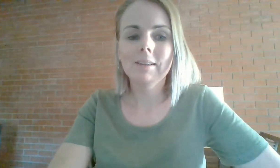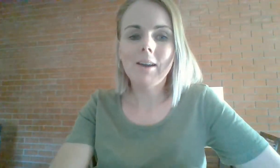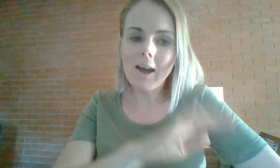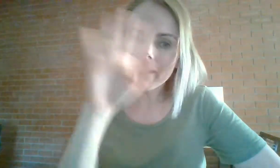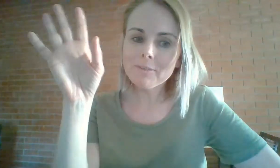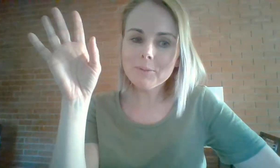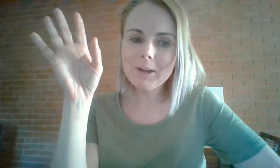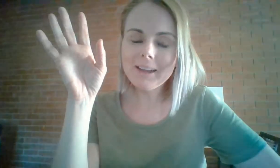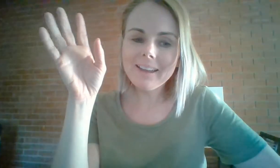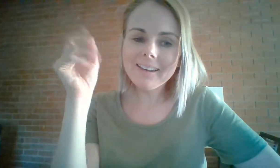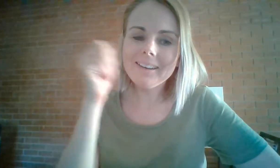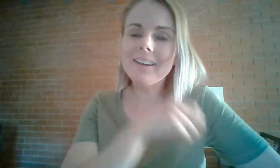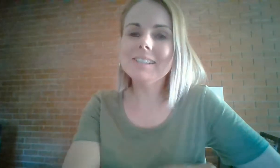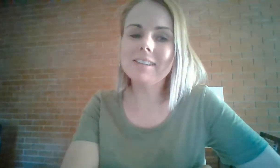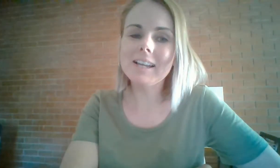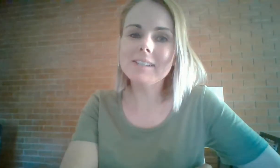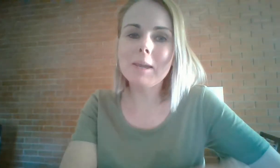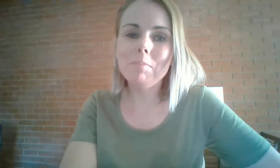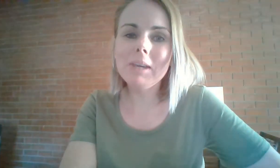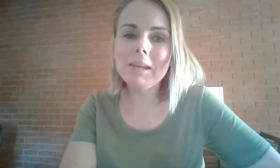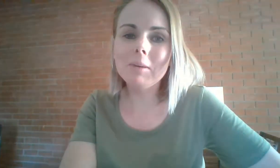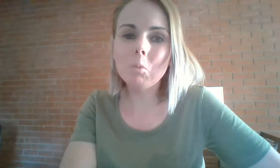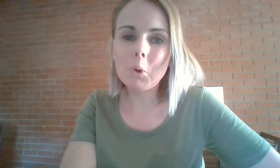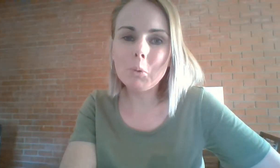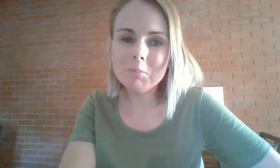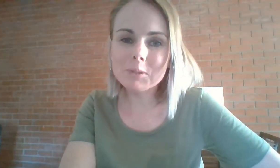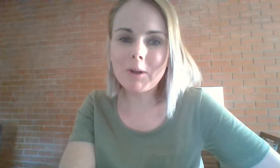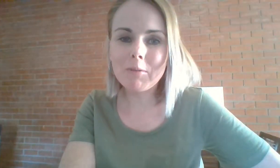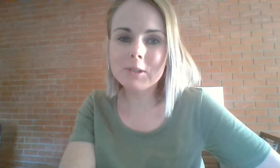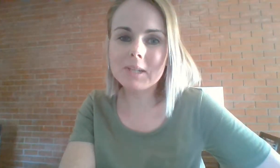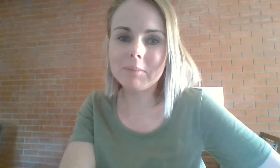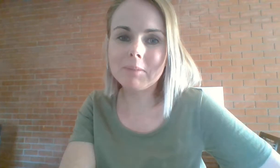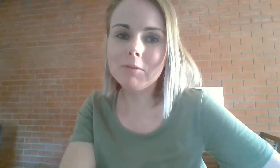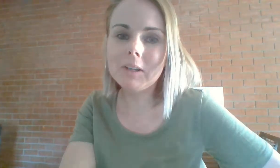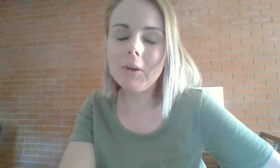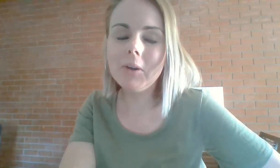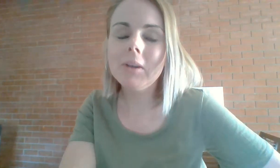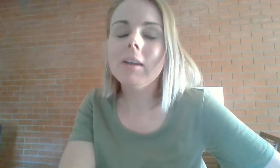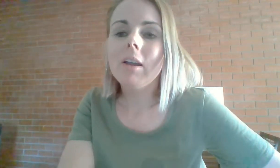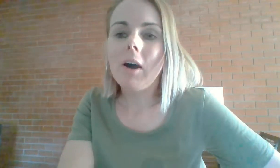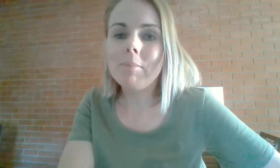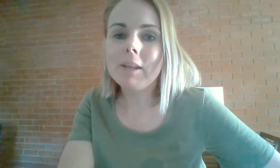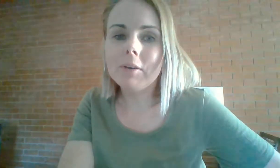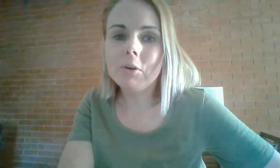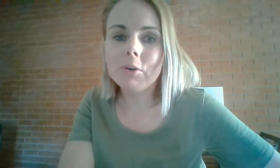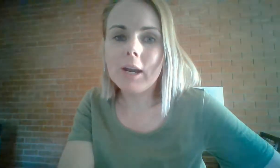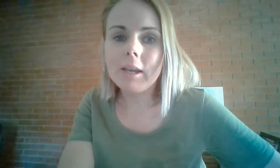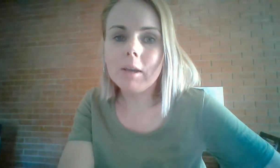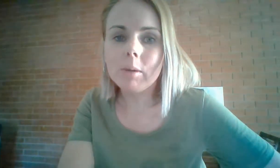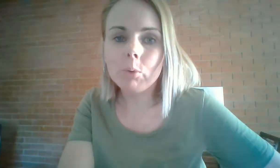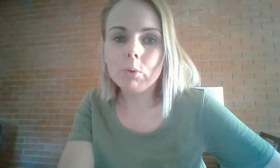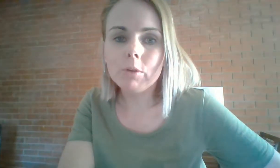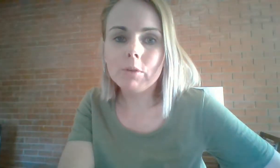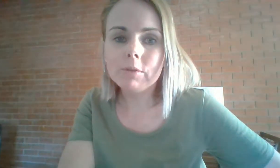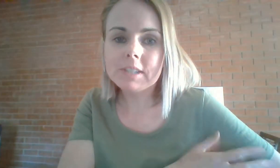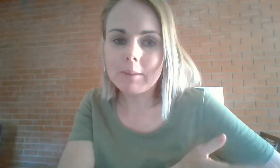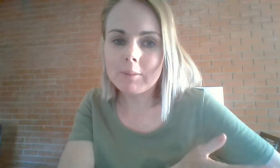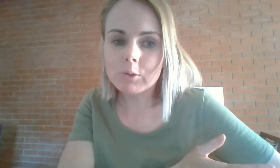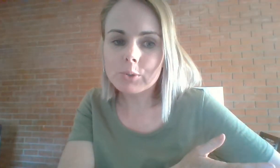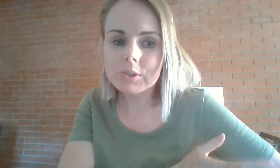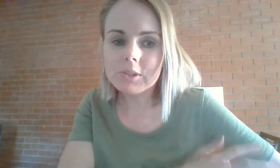Hi, everyone. I'd just like to say a big welcome to my first tapping video. I plan on creating a pool of tapping resources